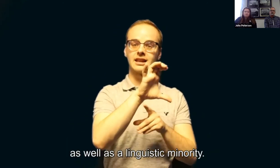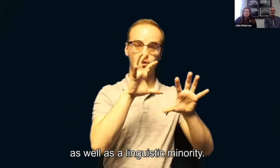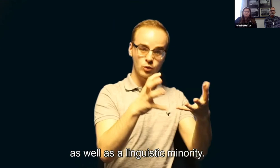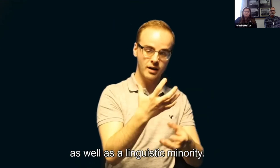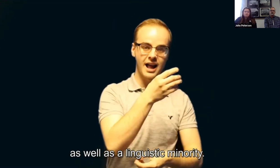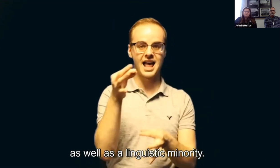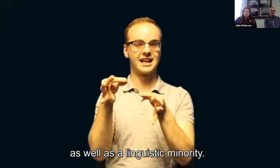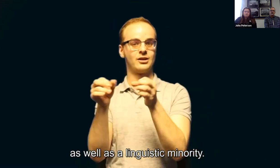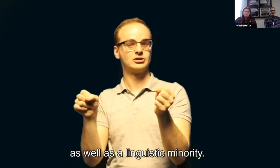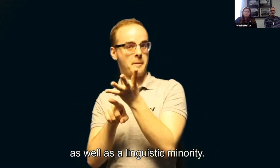as well as a linguistic minority.